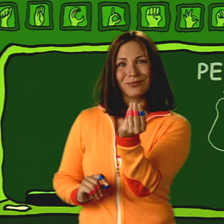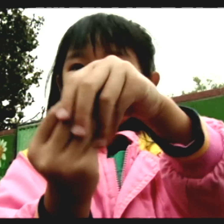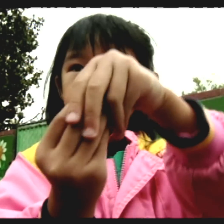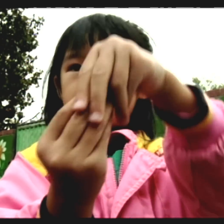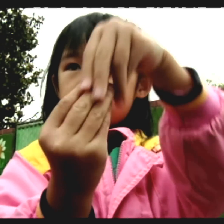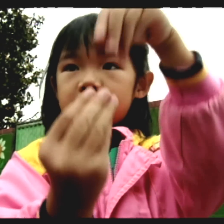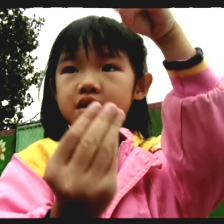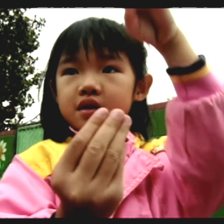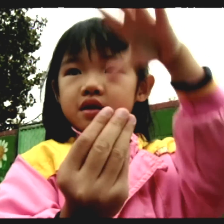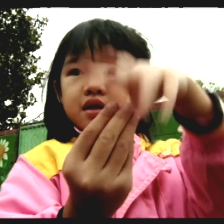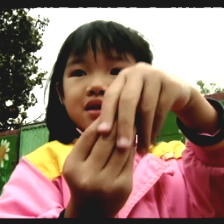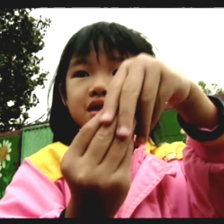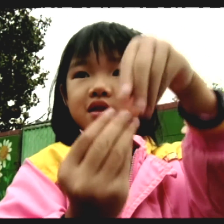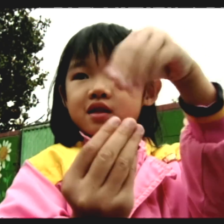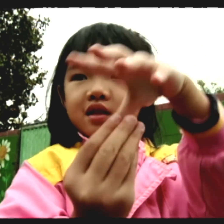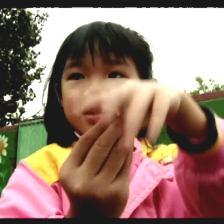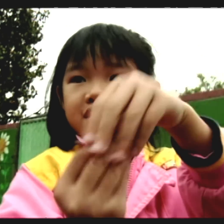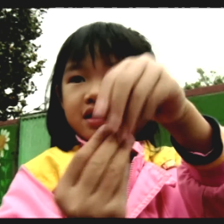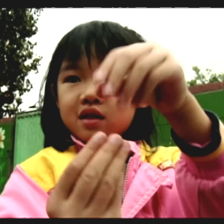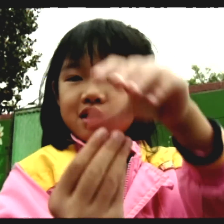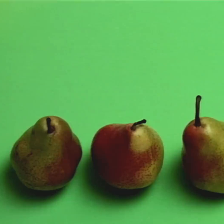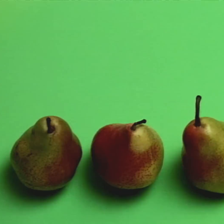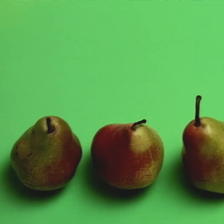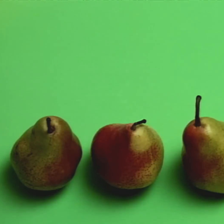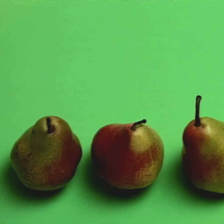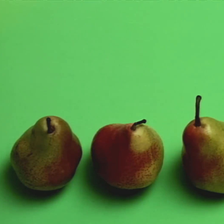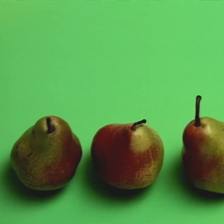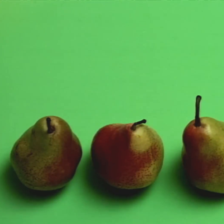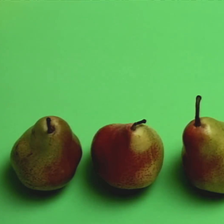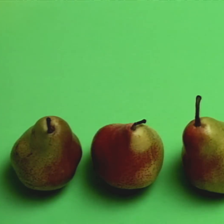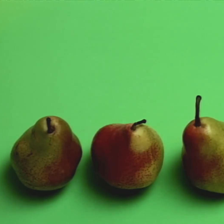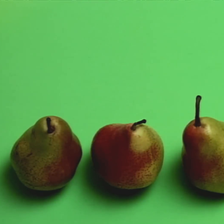Pear. I love pears.